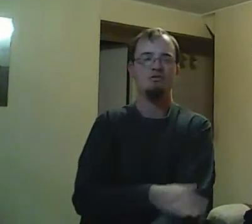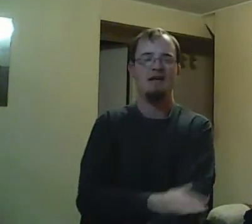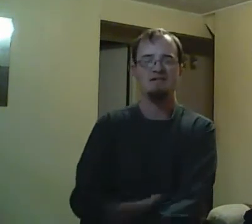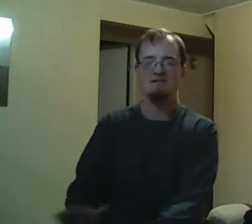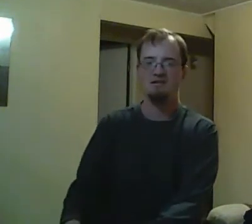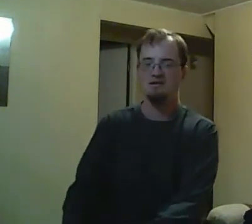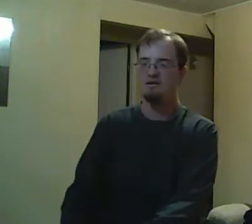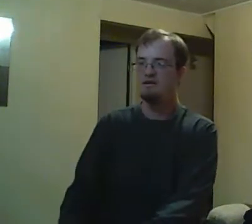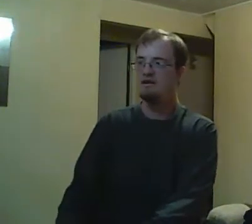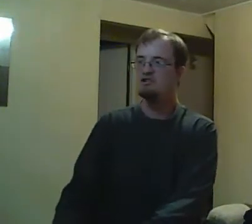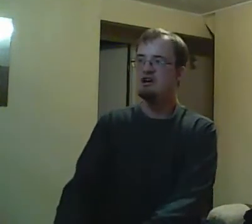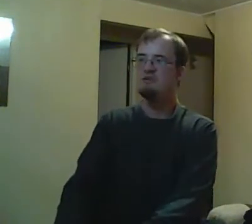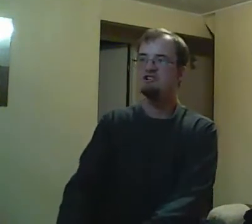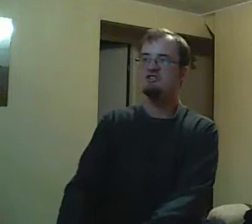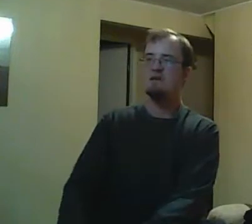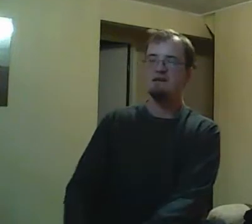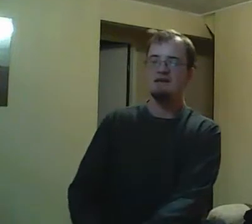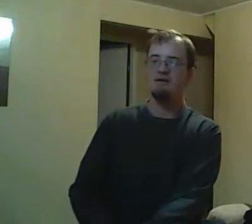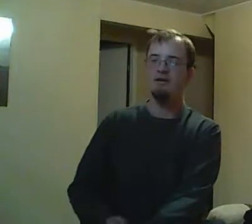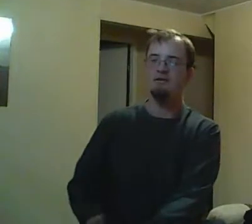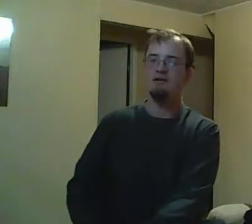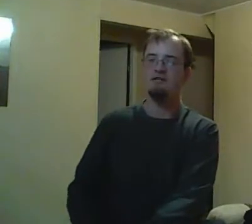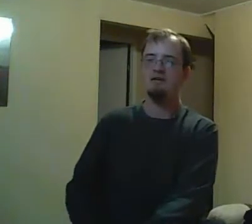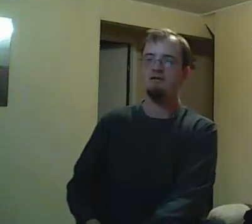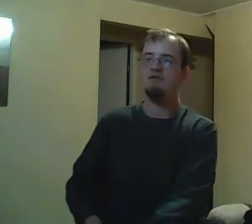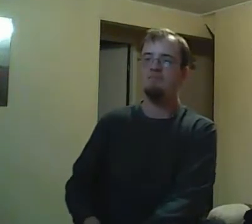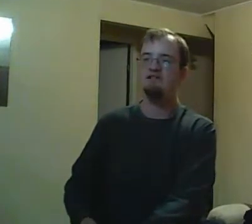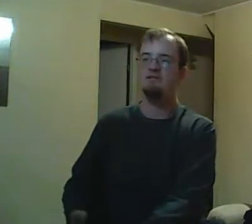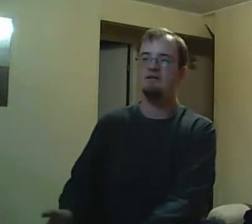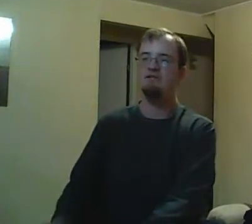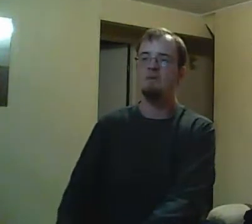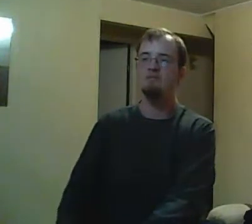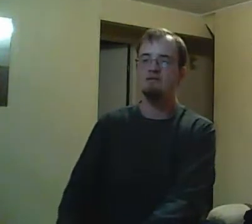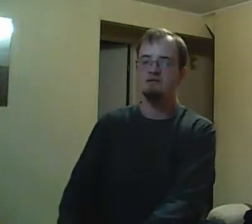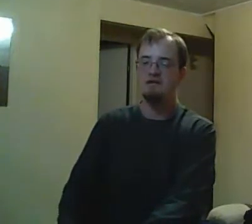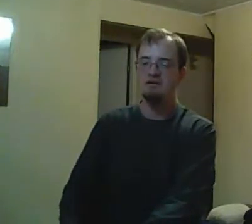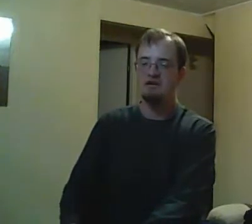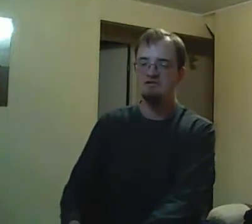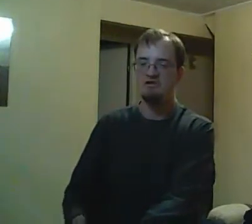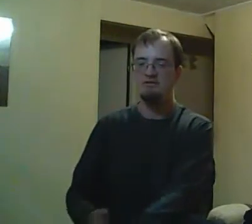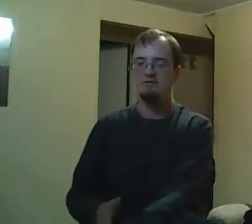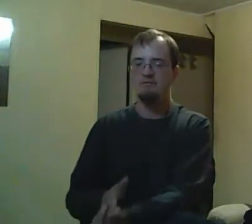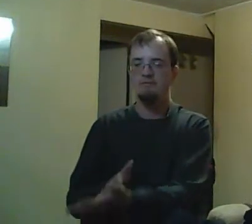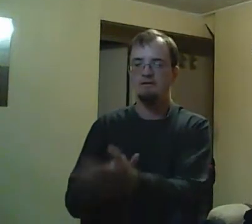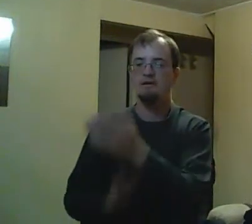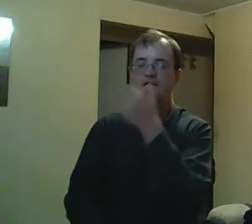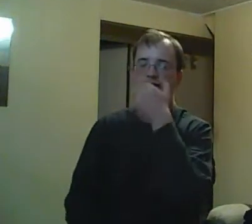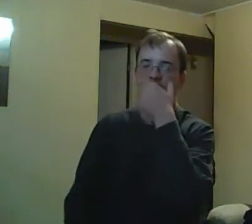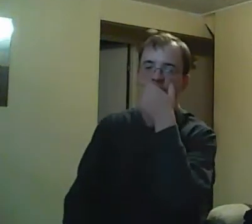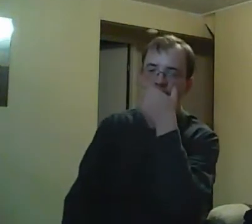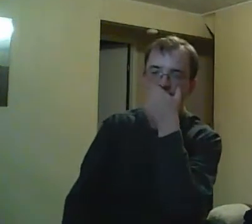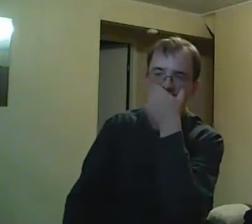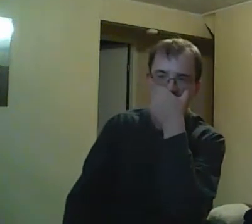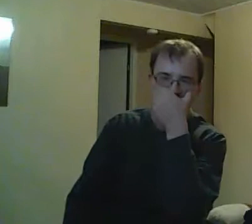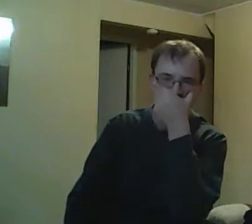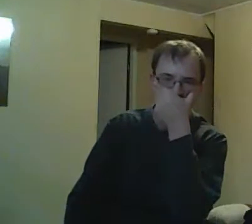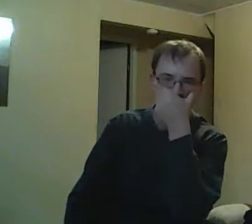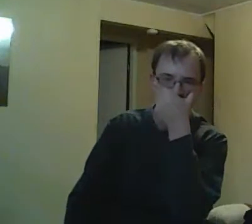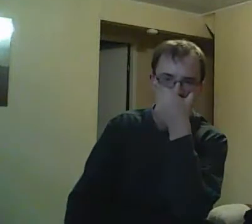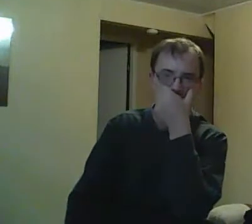realizes what he's done and tells Jay, basically, that, you know, Radich knows. And then Jay looks around and says, about Jimmy?